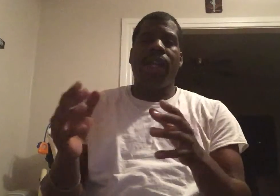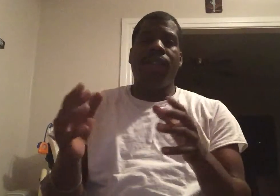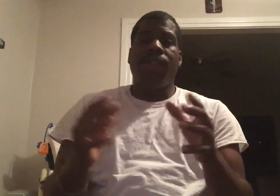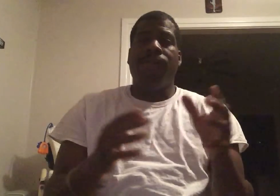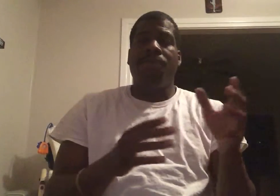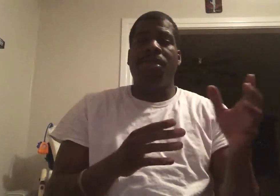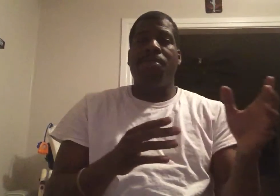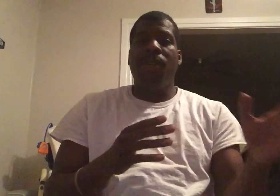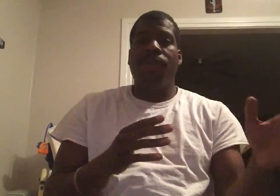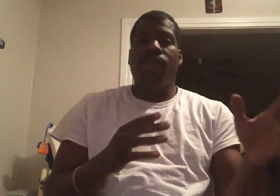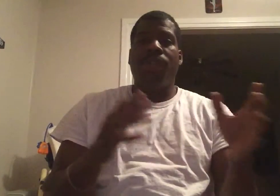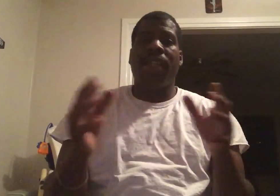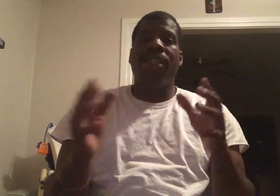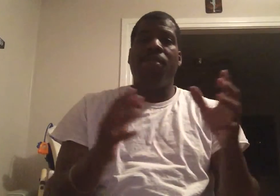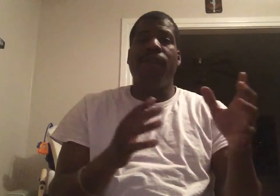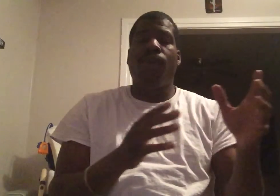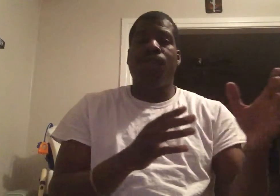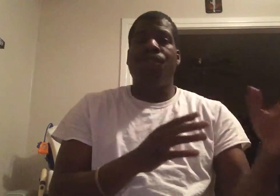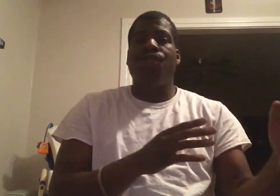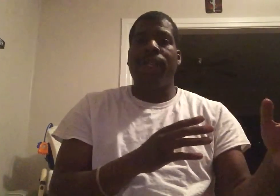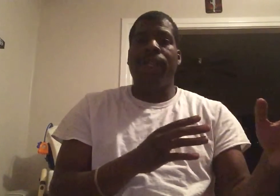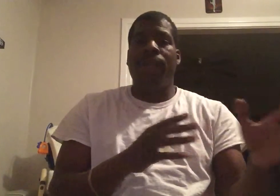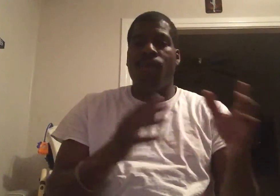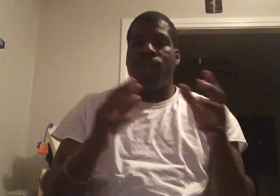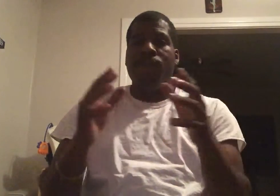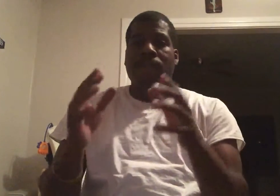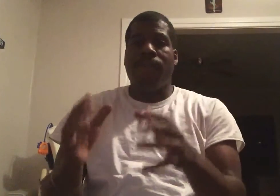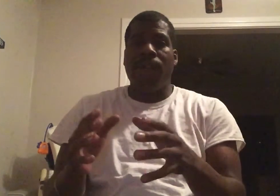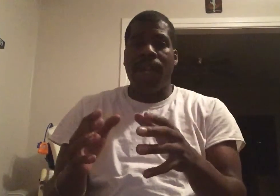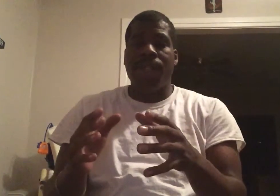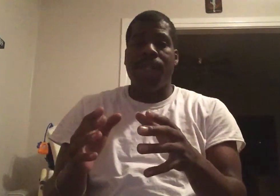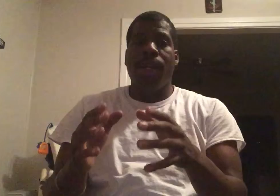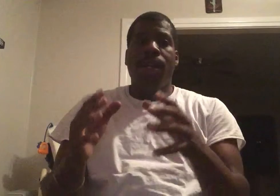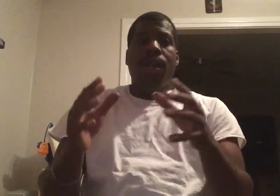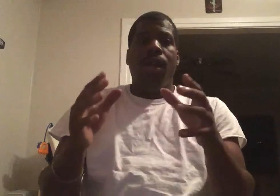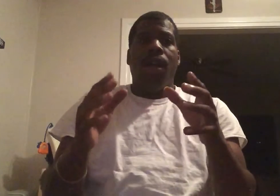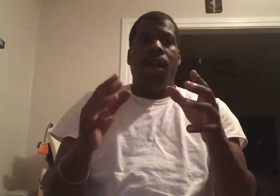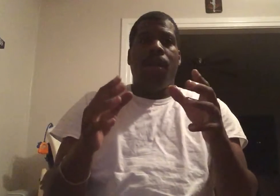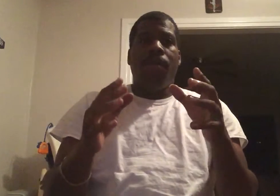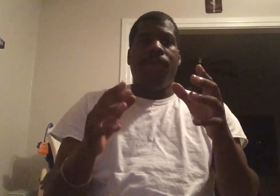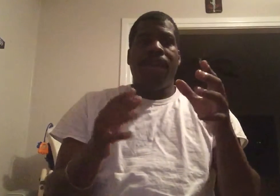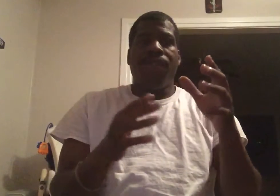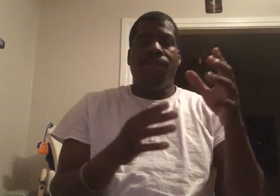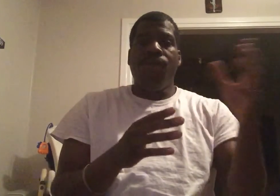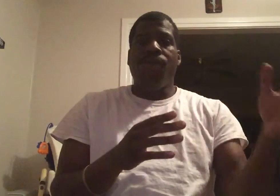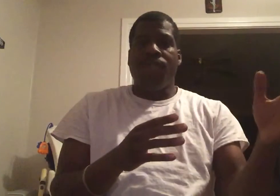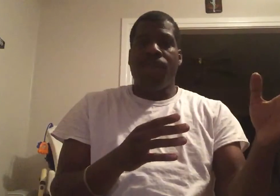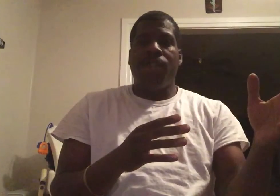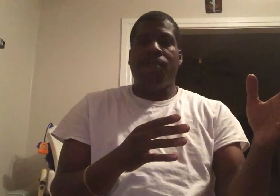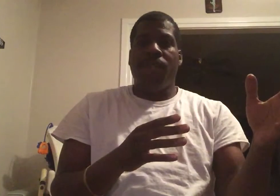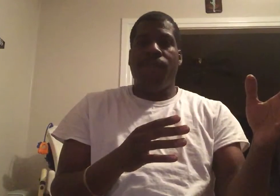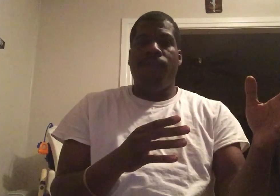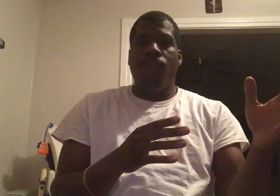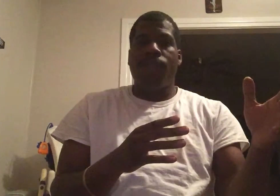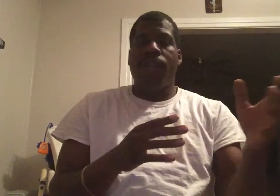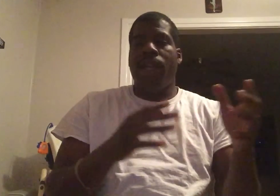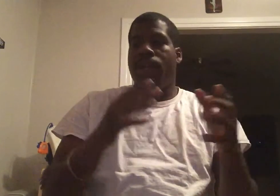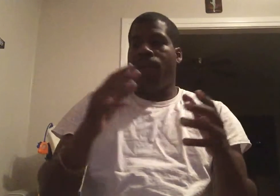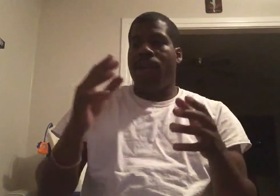energy from the speed force like his speed force is draining and when you got the flash That's using some of the speed force and you